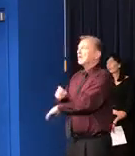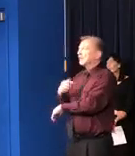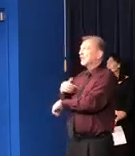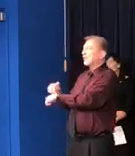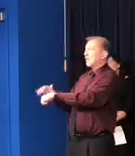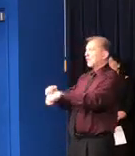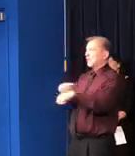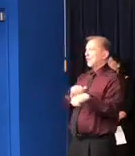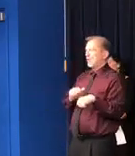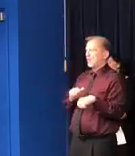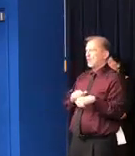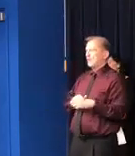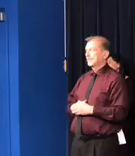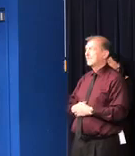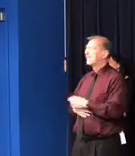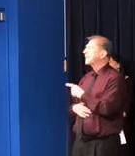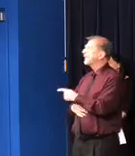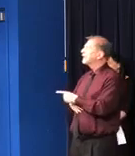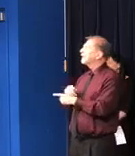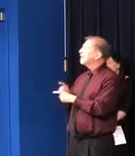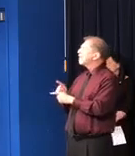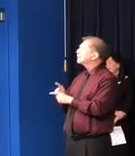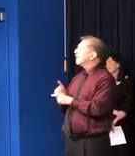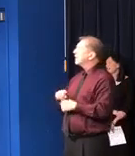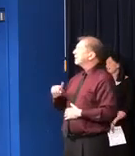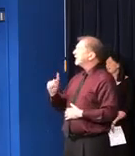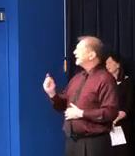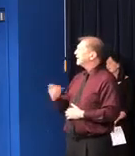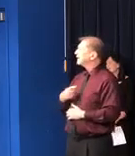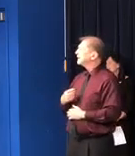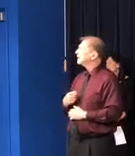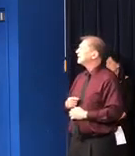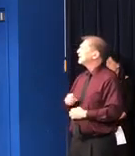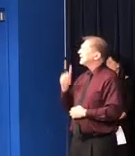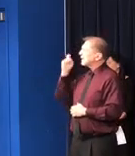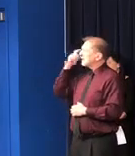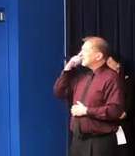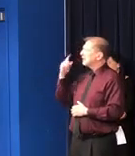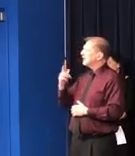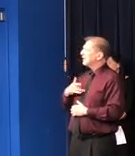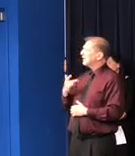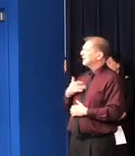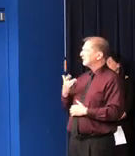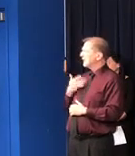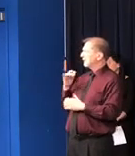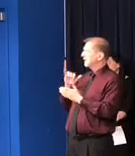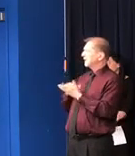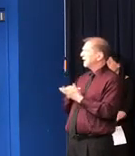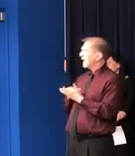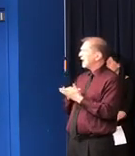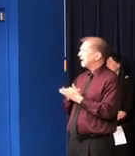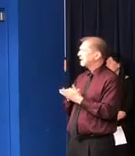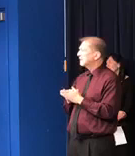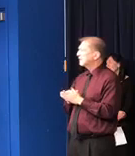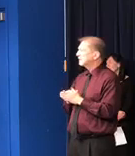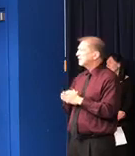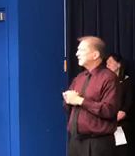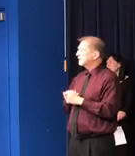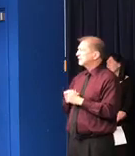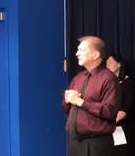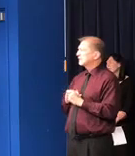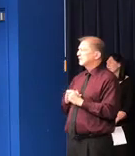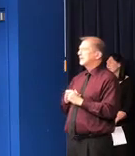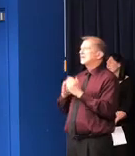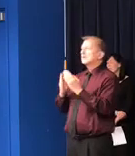got to get to some questions from other reporters. Would you please ask the governor when he expects the General Assembly to act on issues related to a proposed Chicago